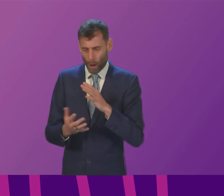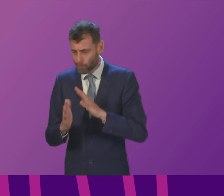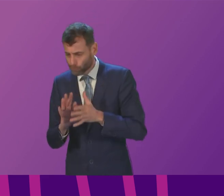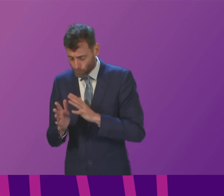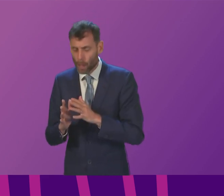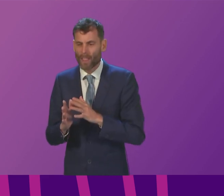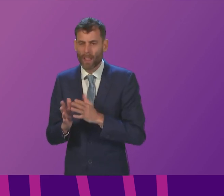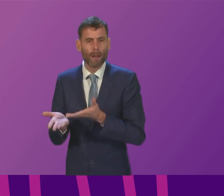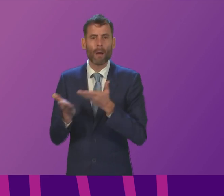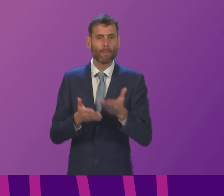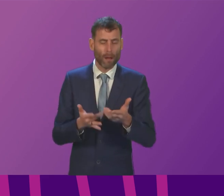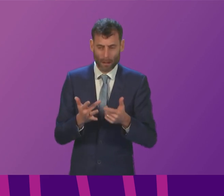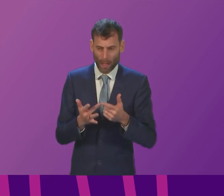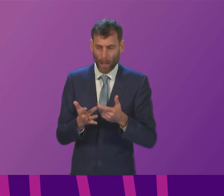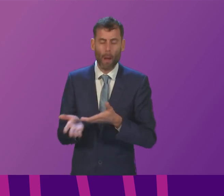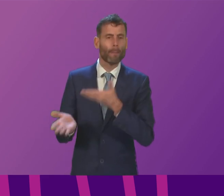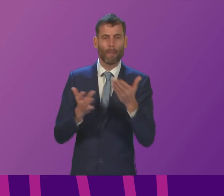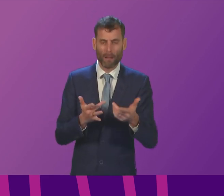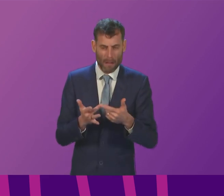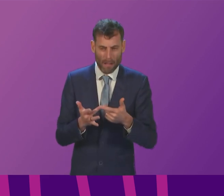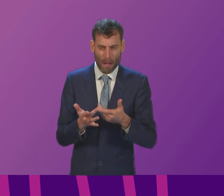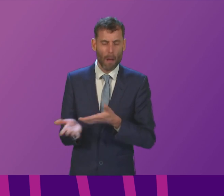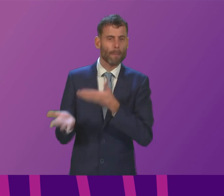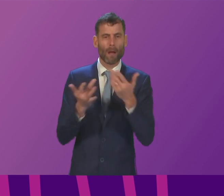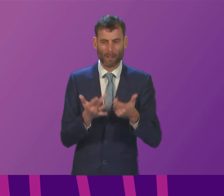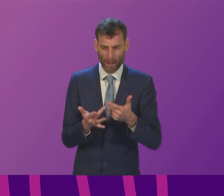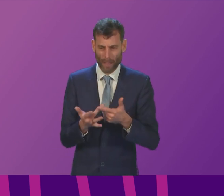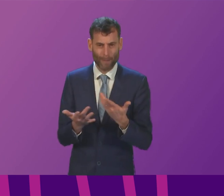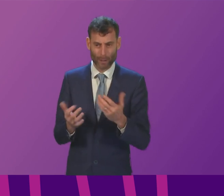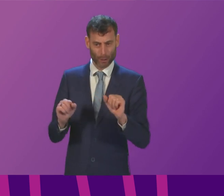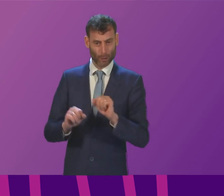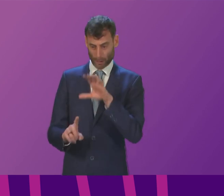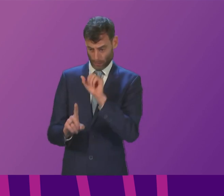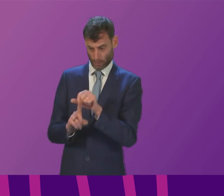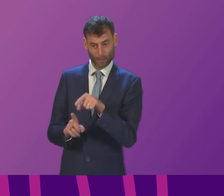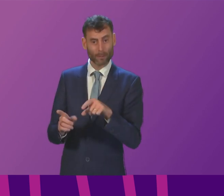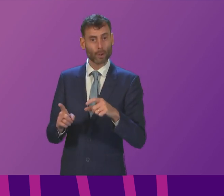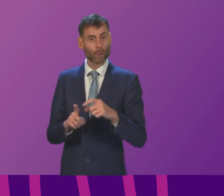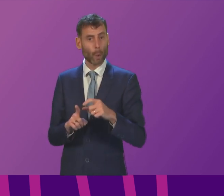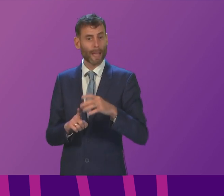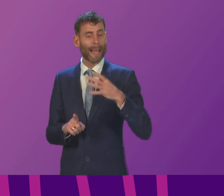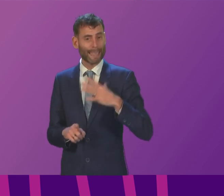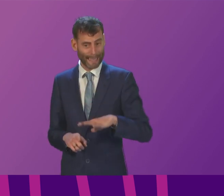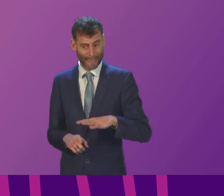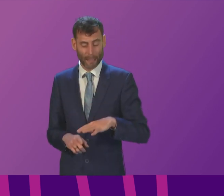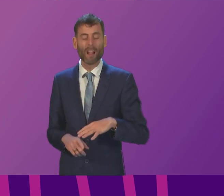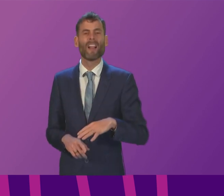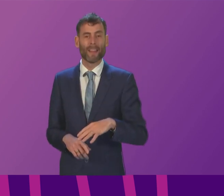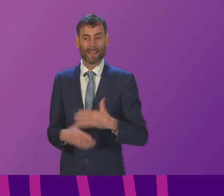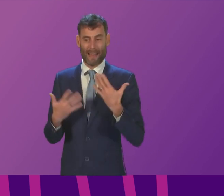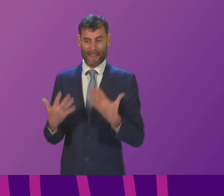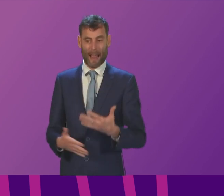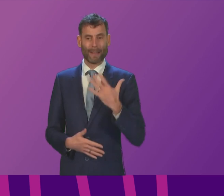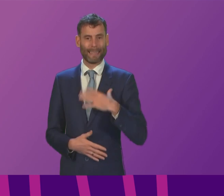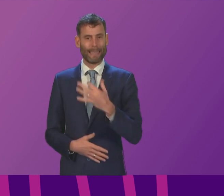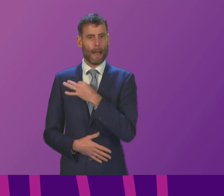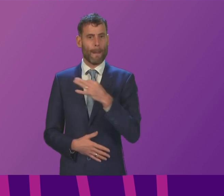scratch after five years of this without receiving a confirmed diagnosis they were told that their daughter will likely require medical intervention and so must